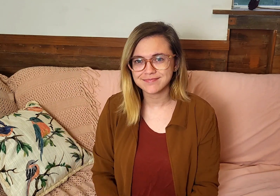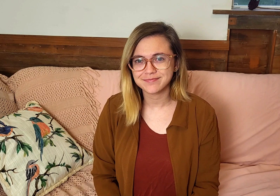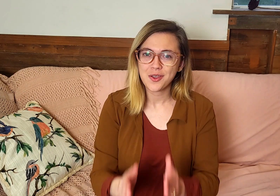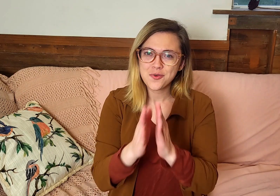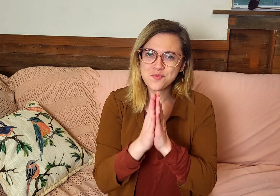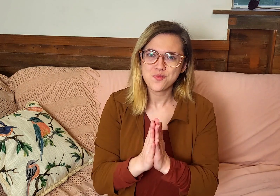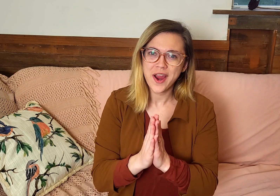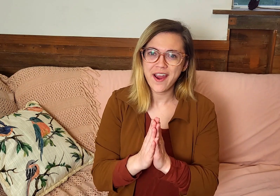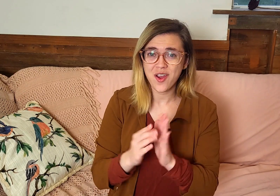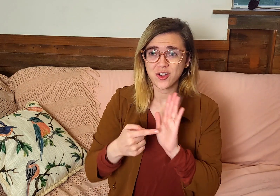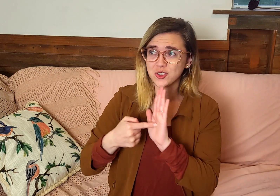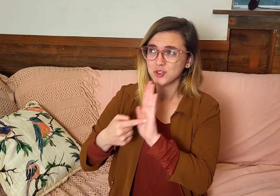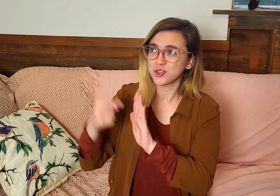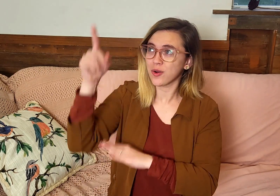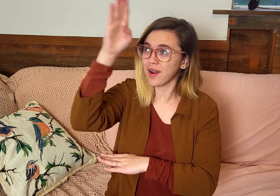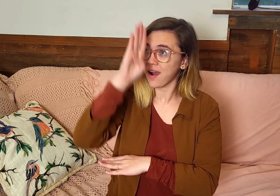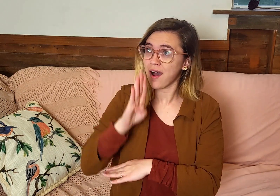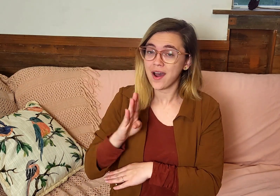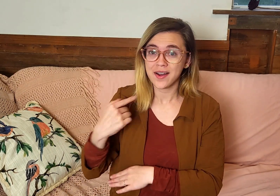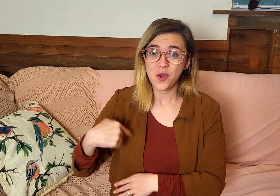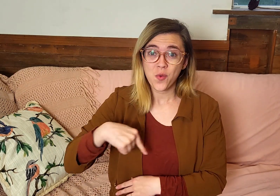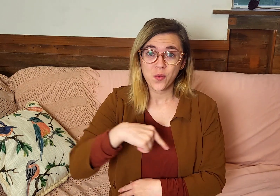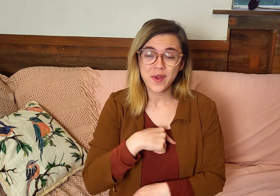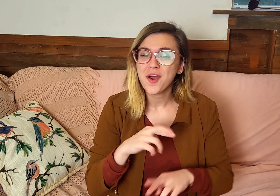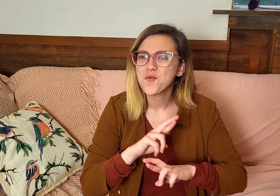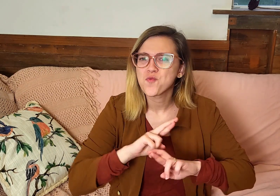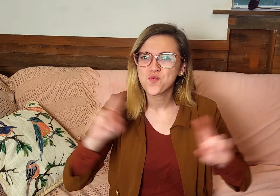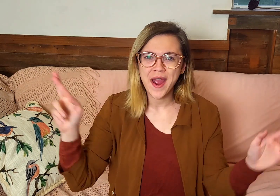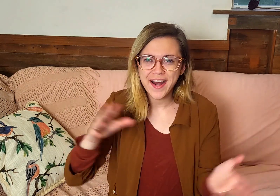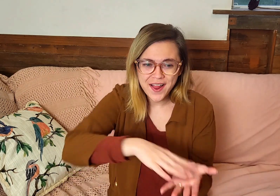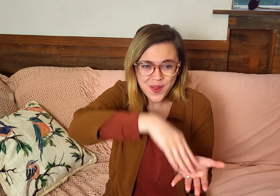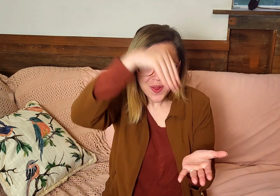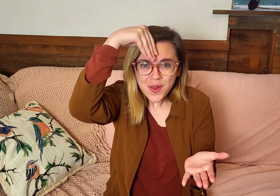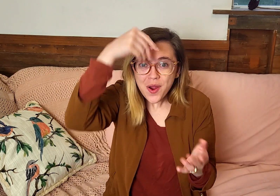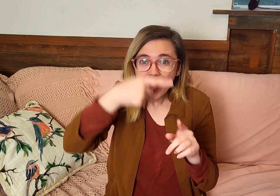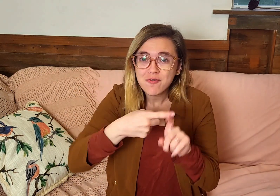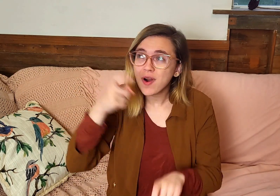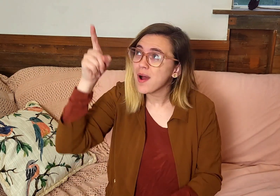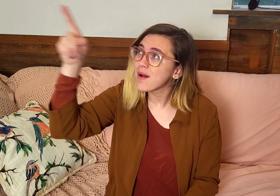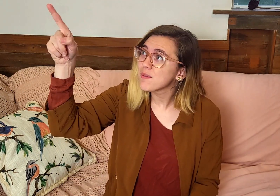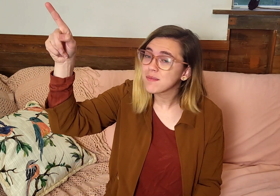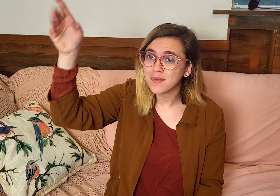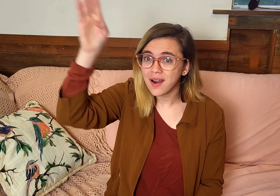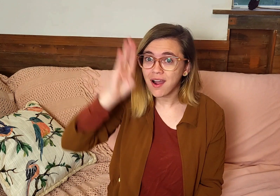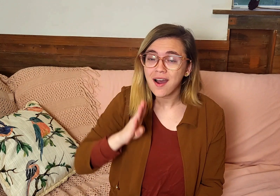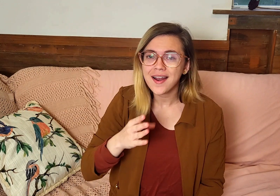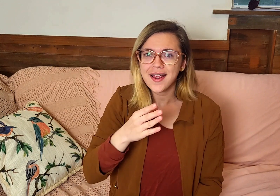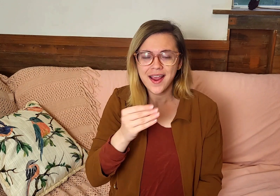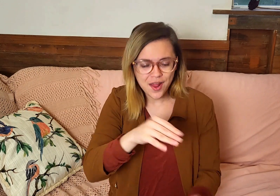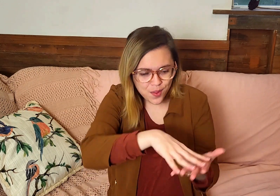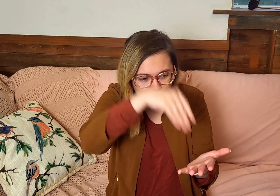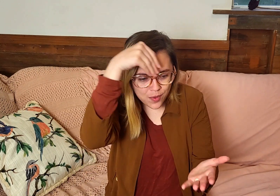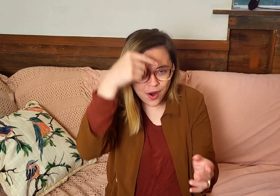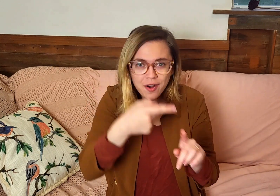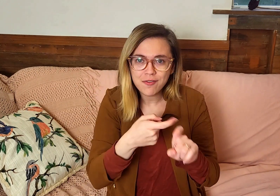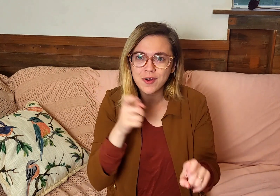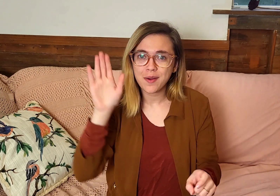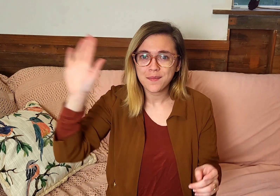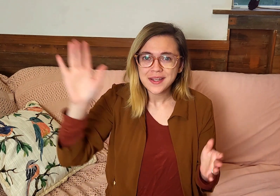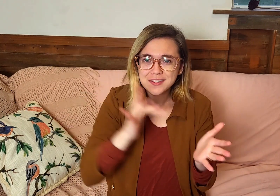into that moment with you. Prayer shows God that we are ready to learn from him and learn from his